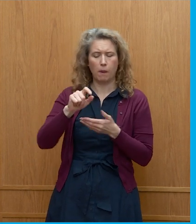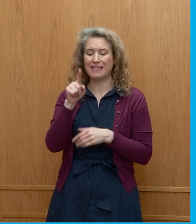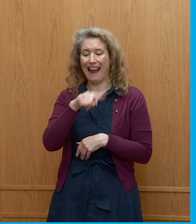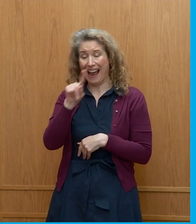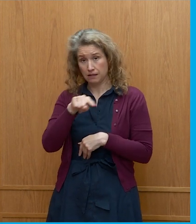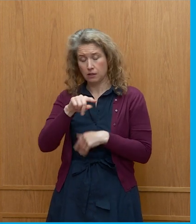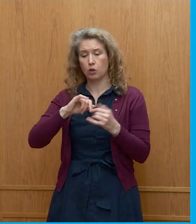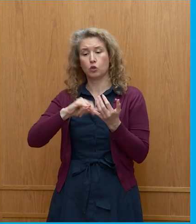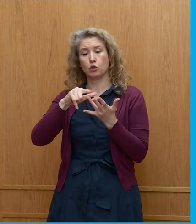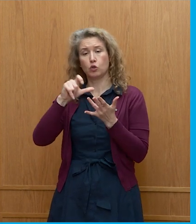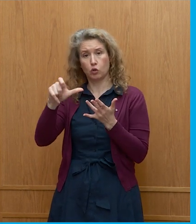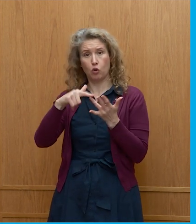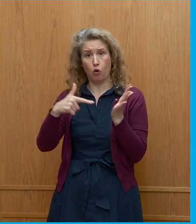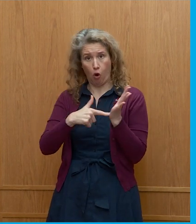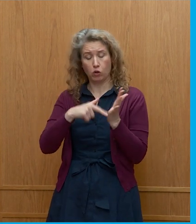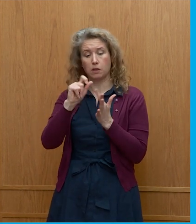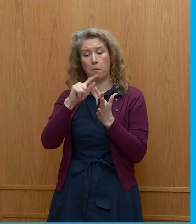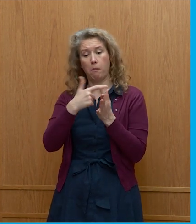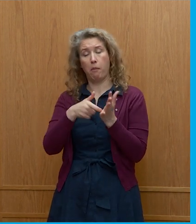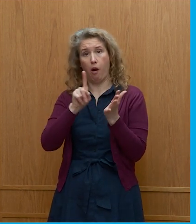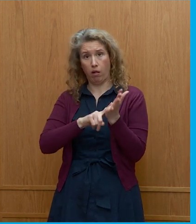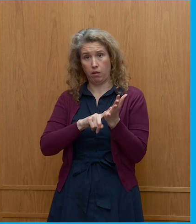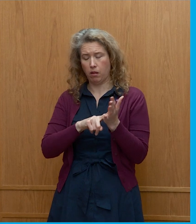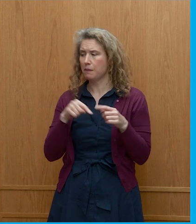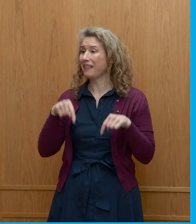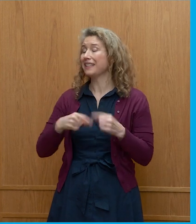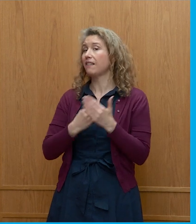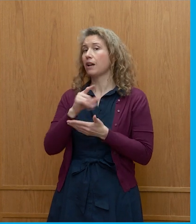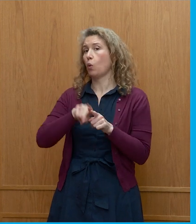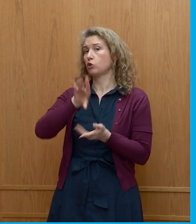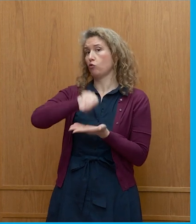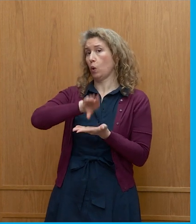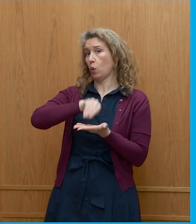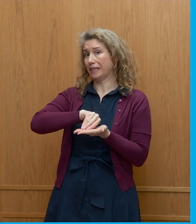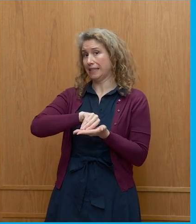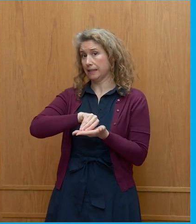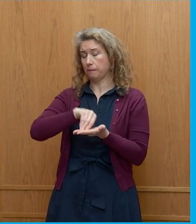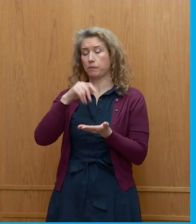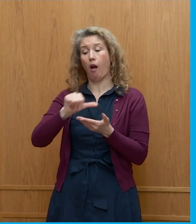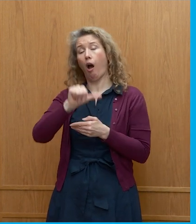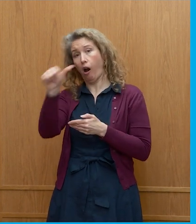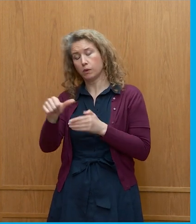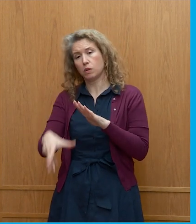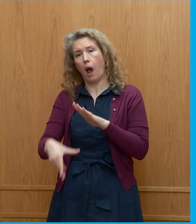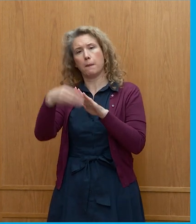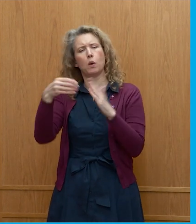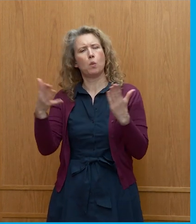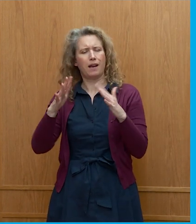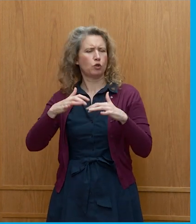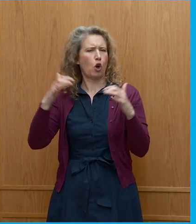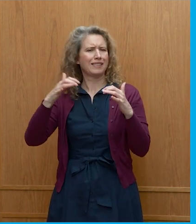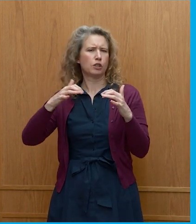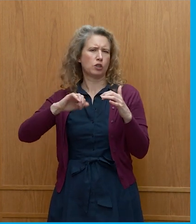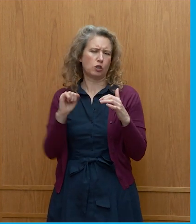Scott Parle. And I should also add that this event is being recorded and will be available on the Scottish Parliament's YouTube